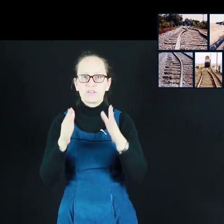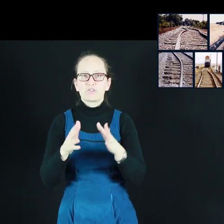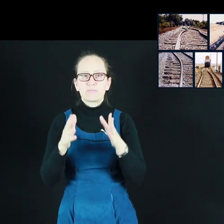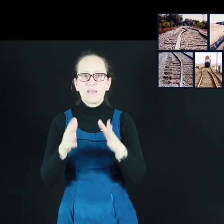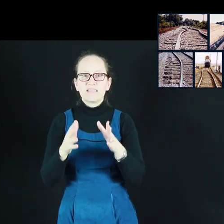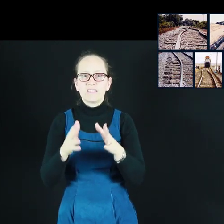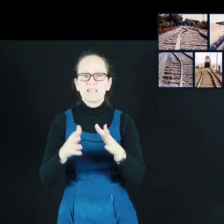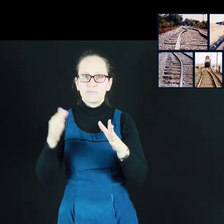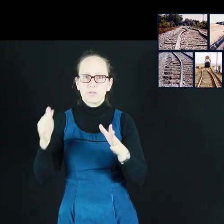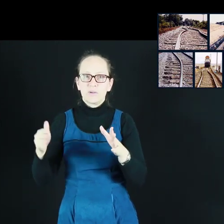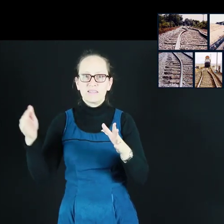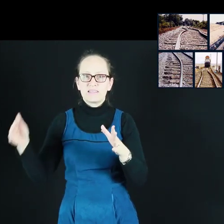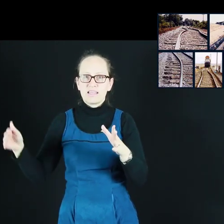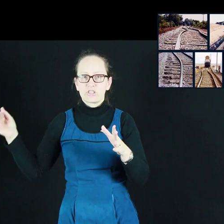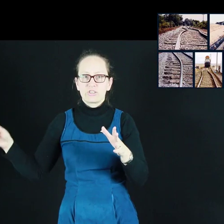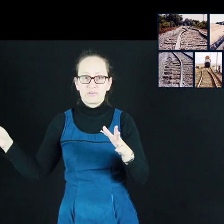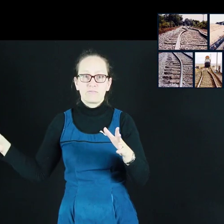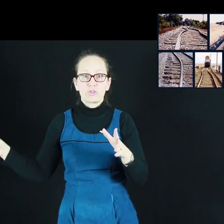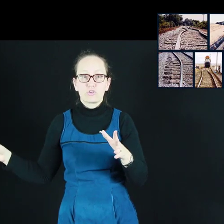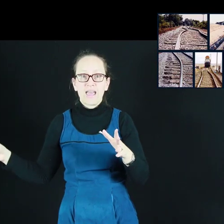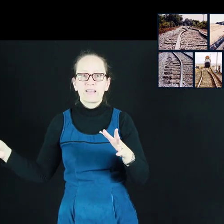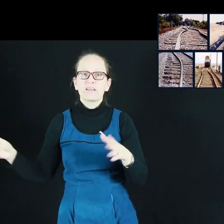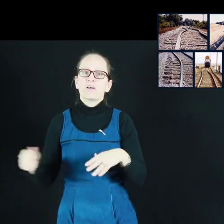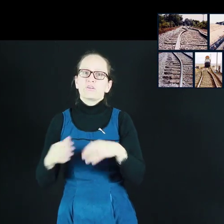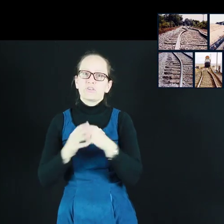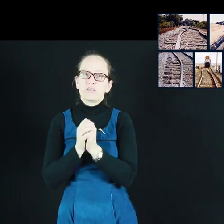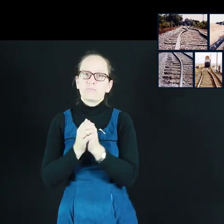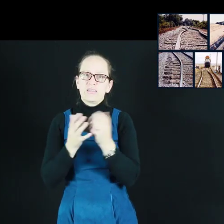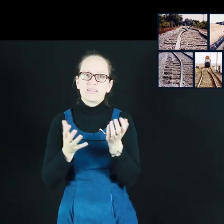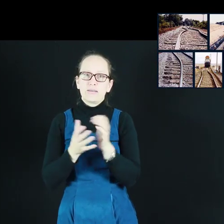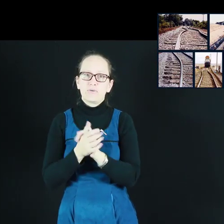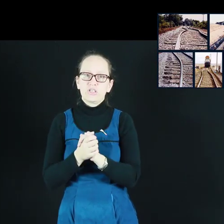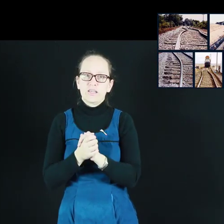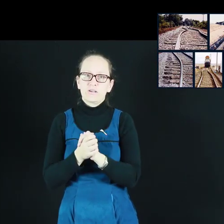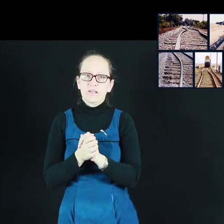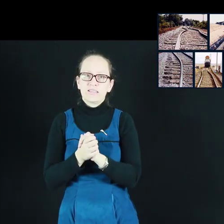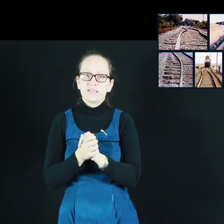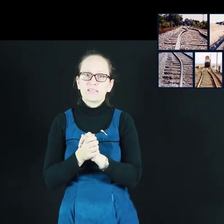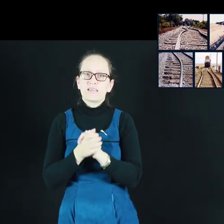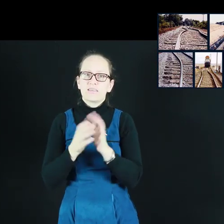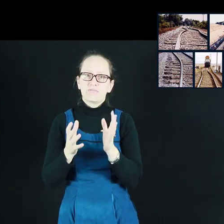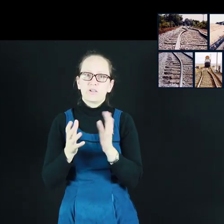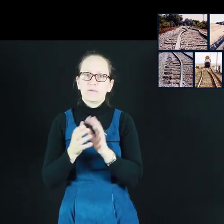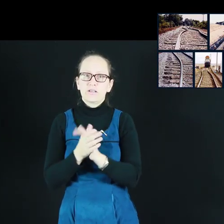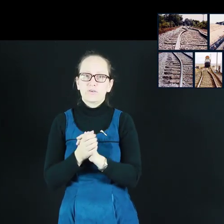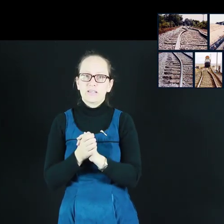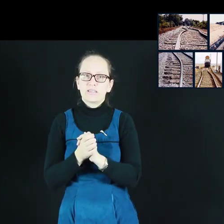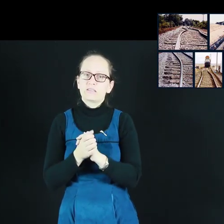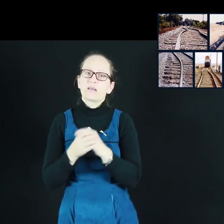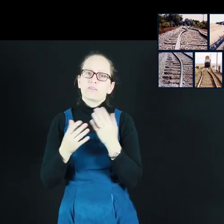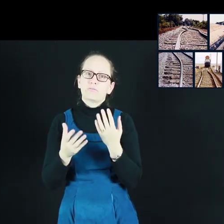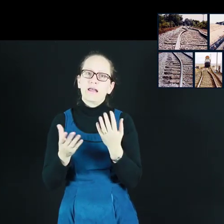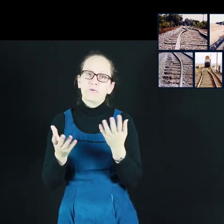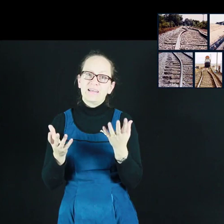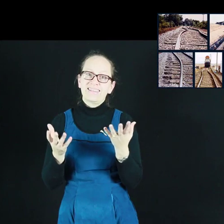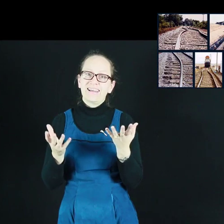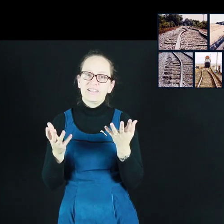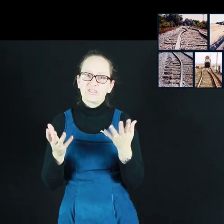little spacings between the sections of the track so that when the temperature increases and the volume increases, the railway lines